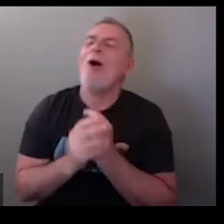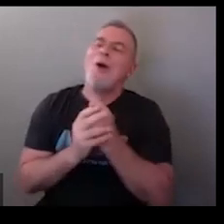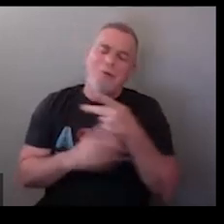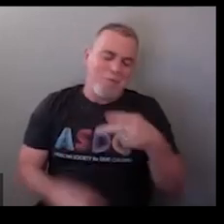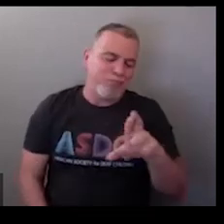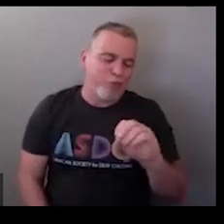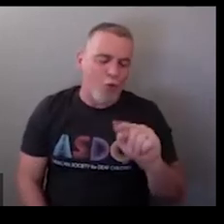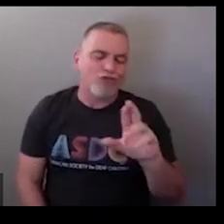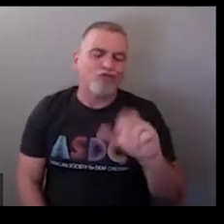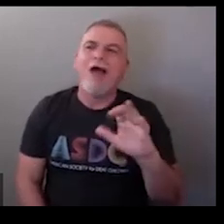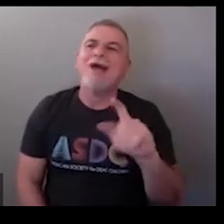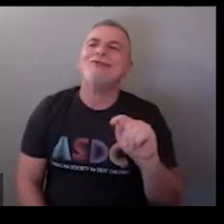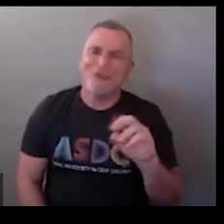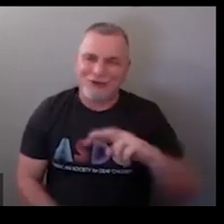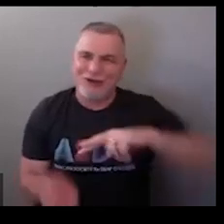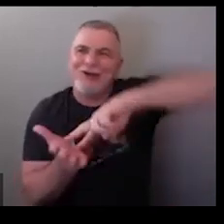other